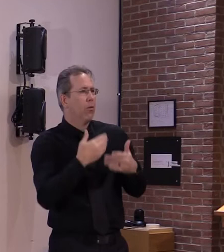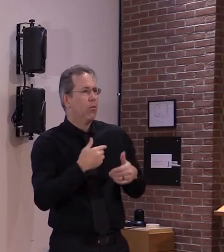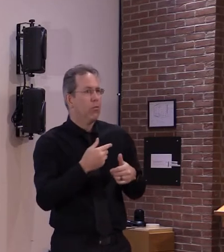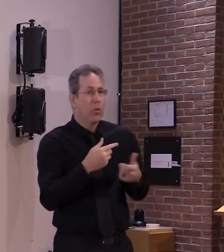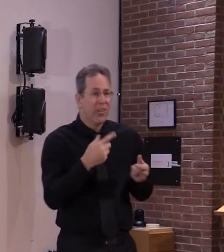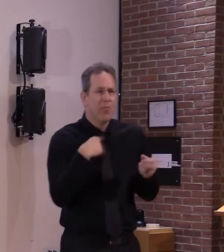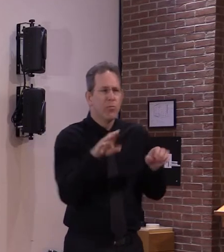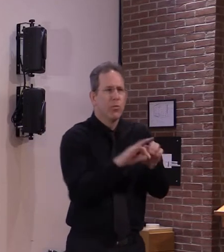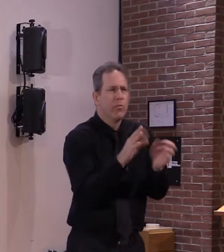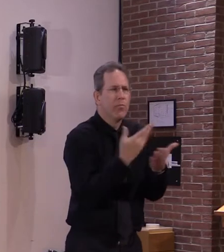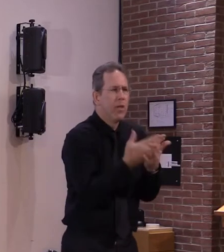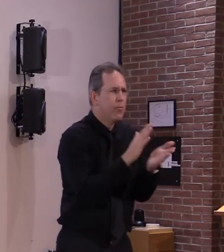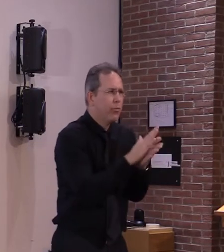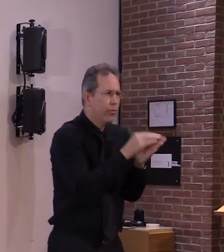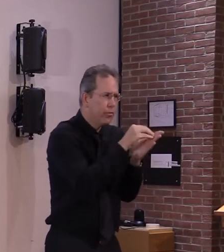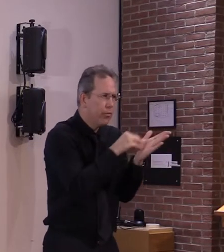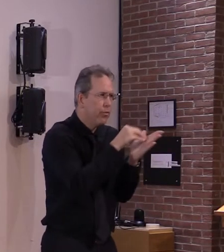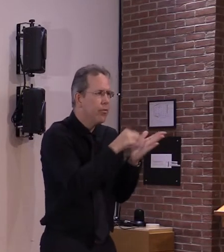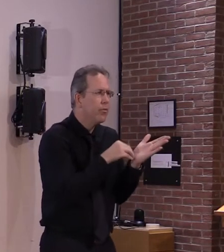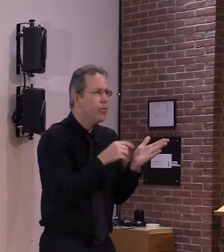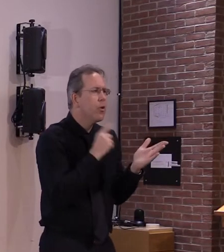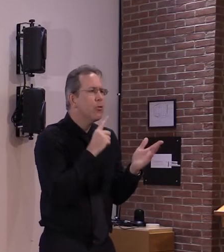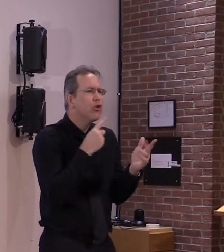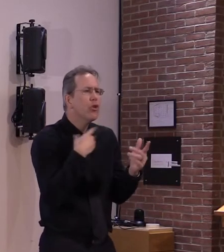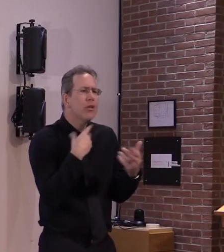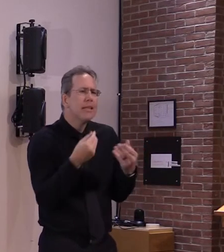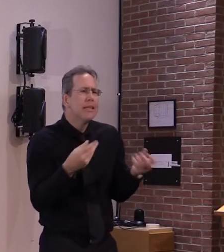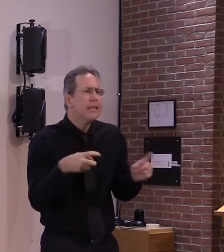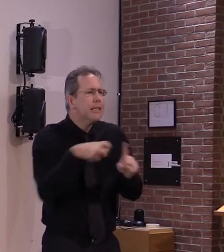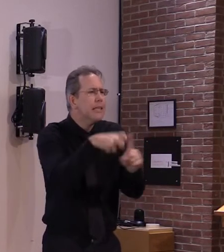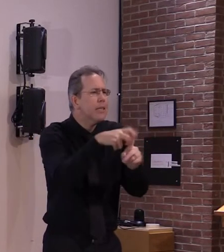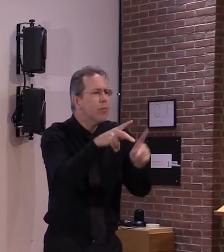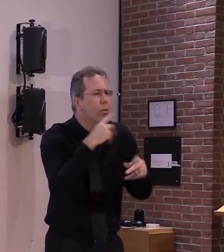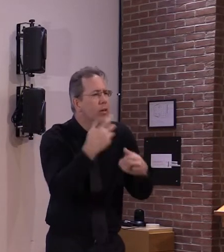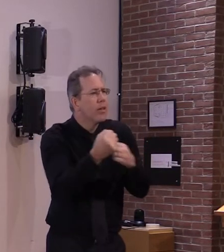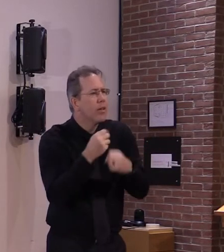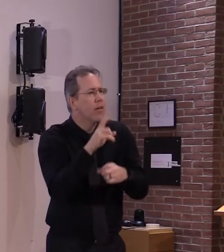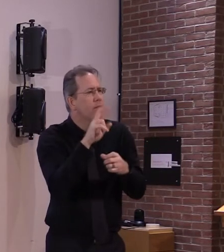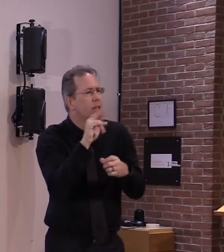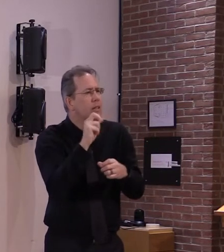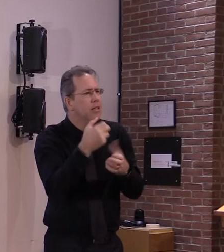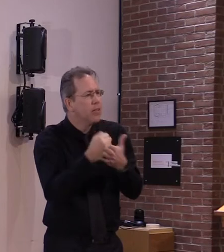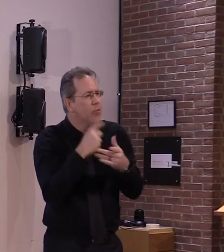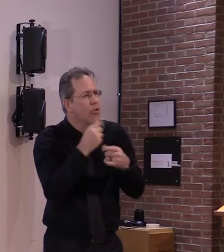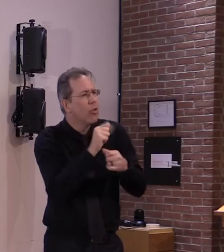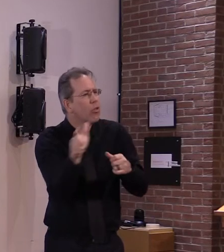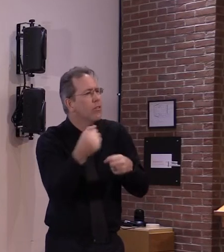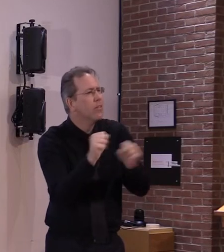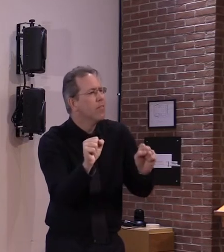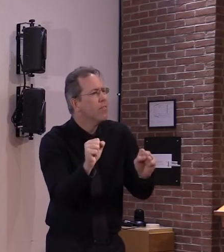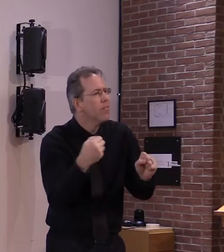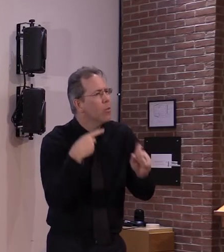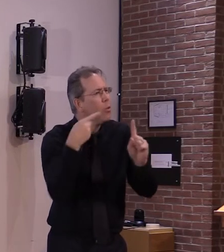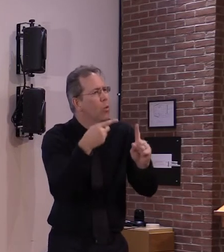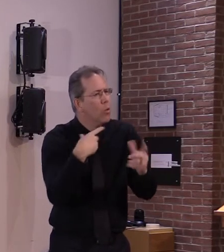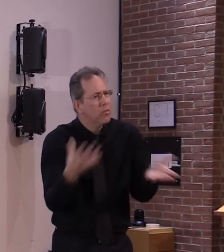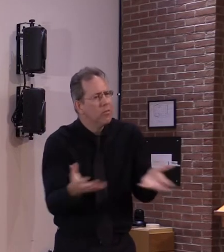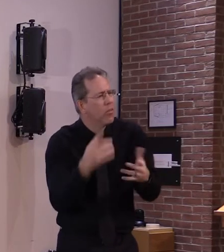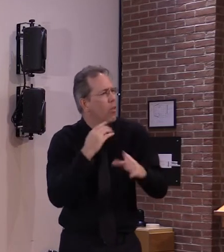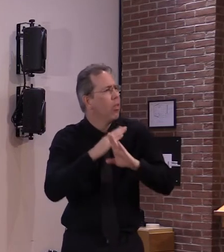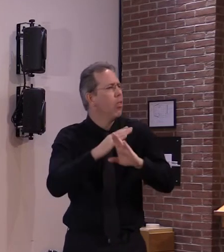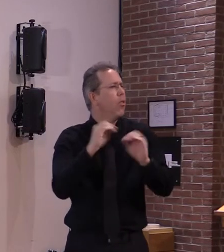question many one criteria that those groups often meet uh in terms of